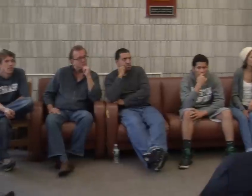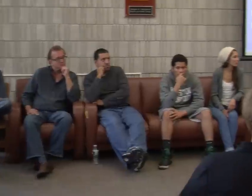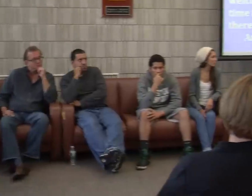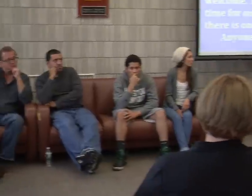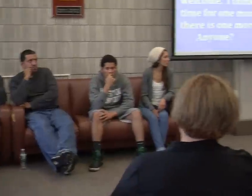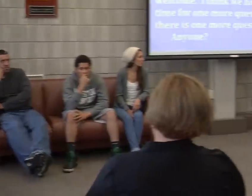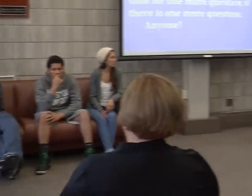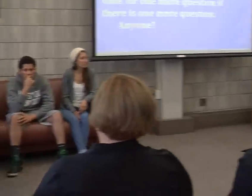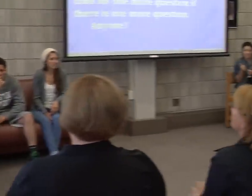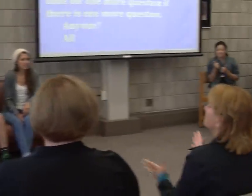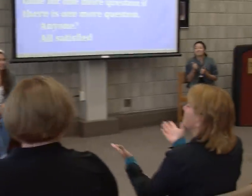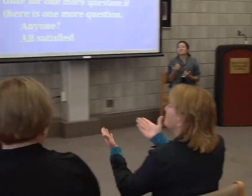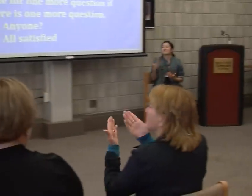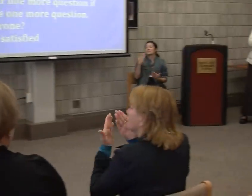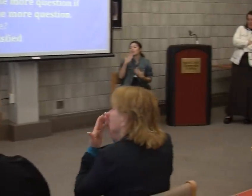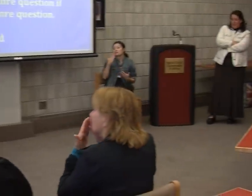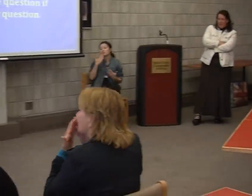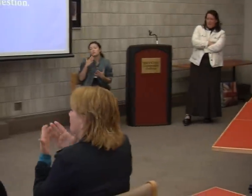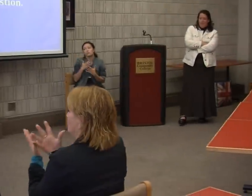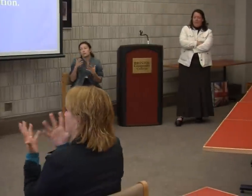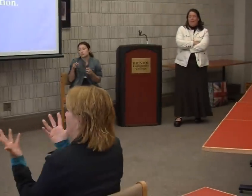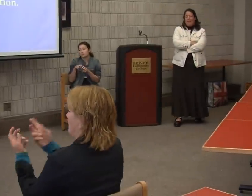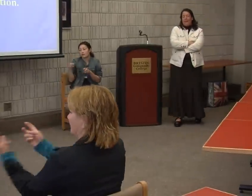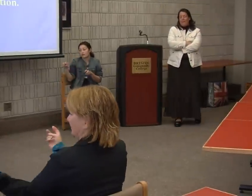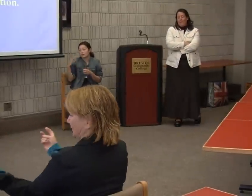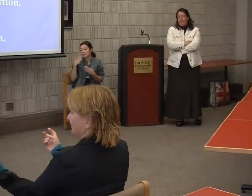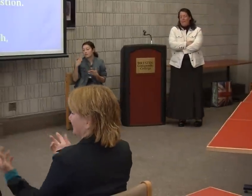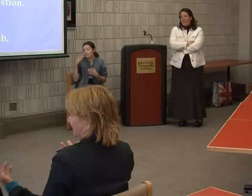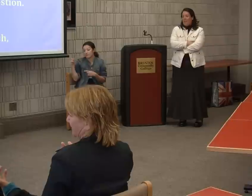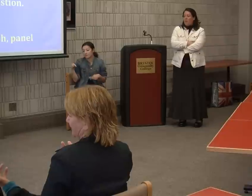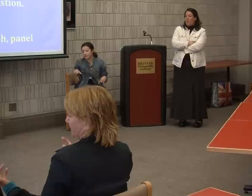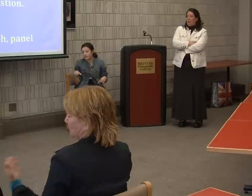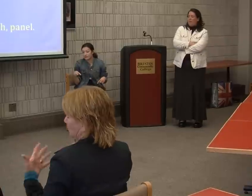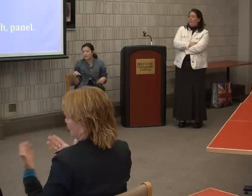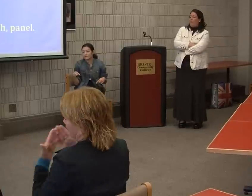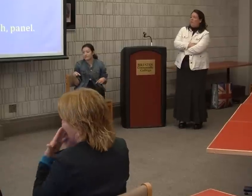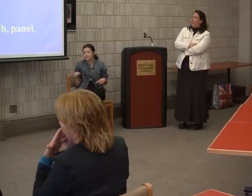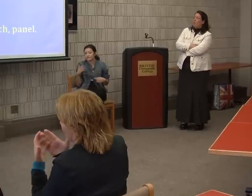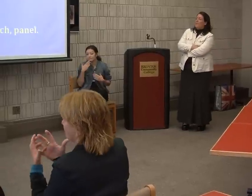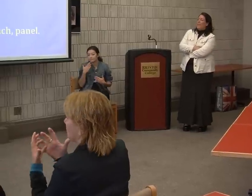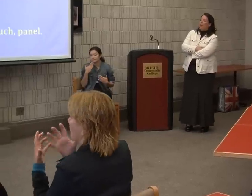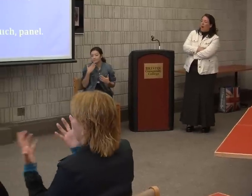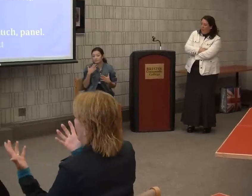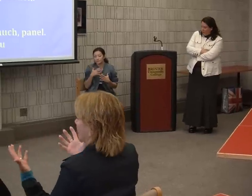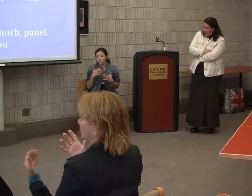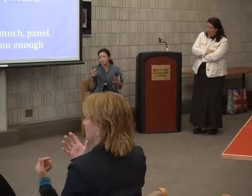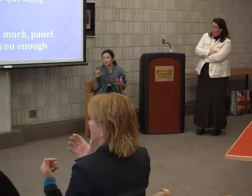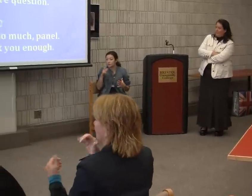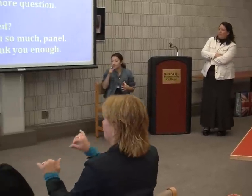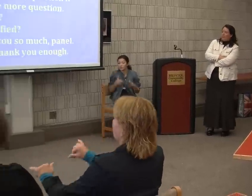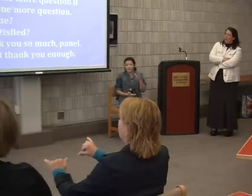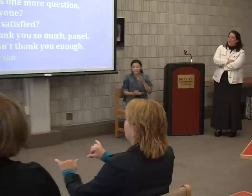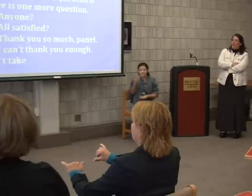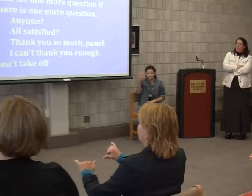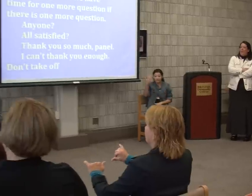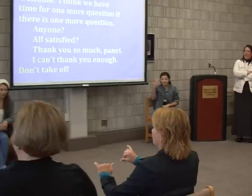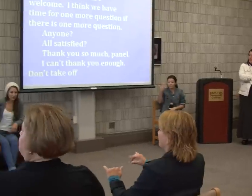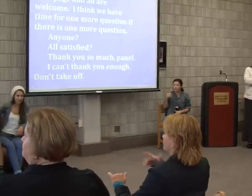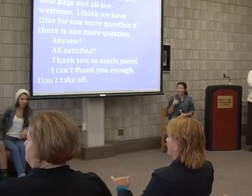Well, thank you so much panel. I can't thank you enough. Don't take off. We have a little token of thank you for